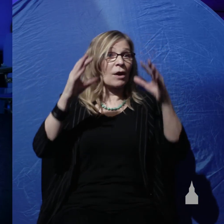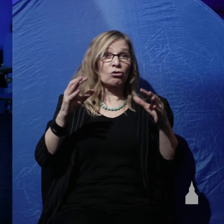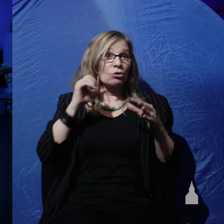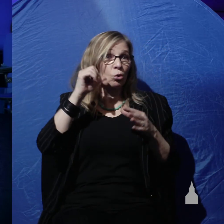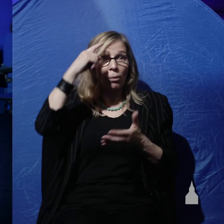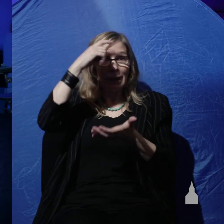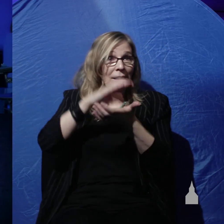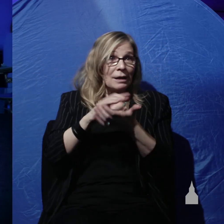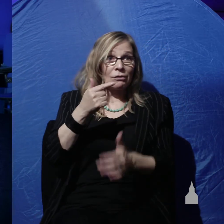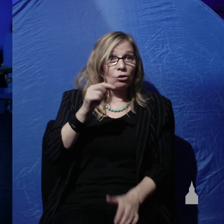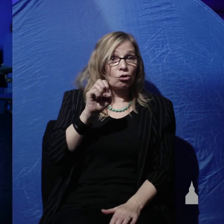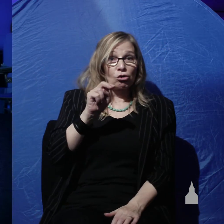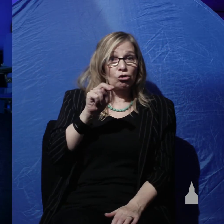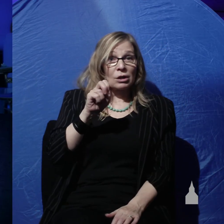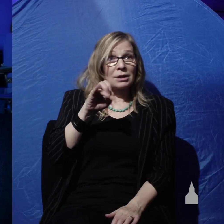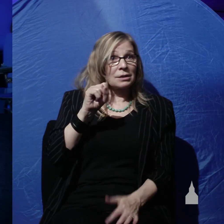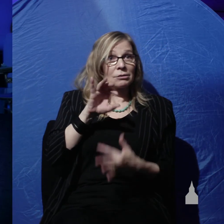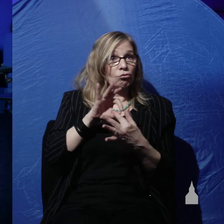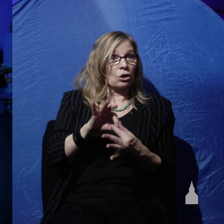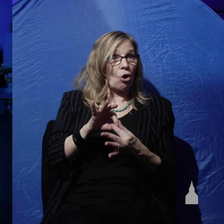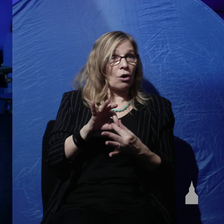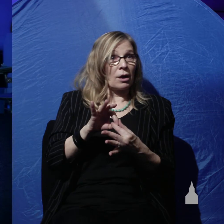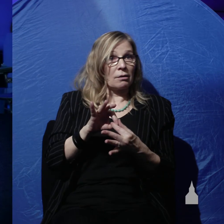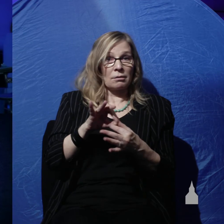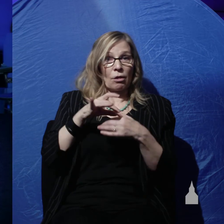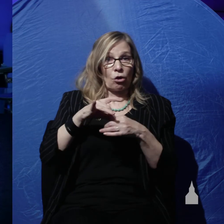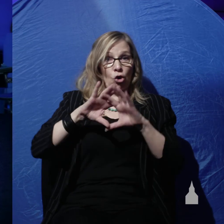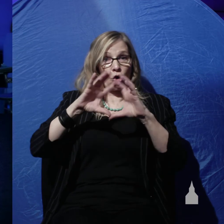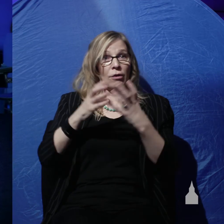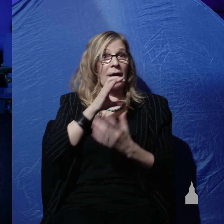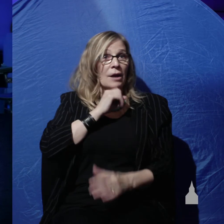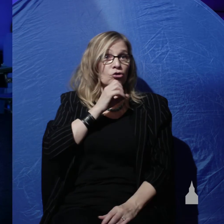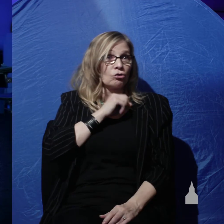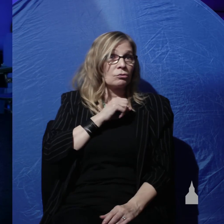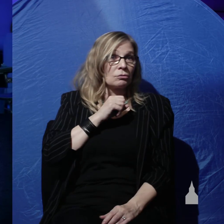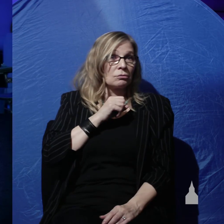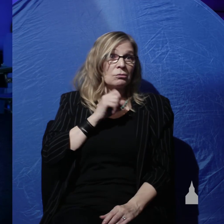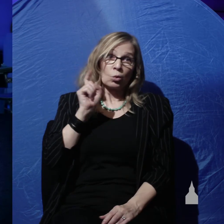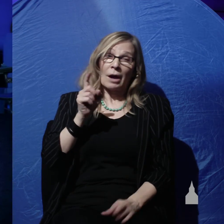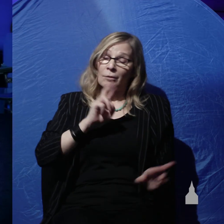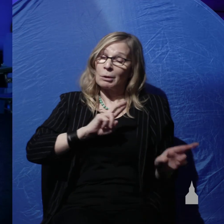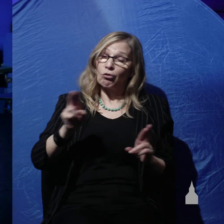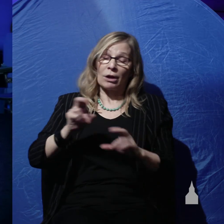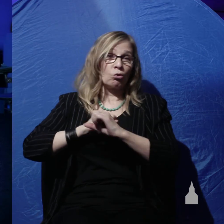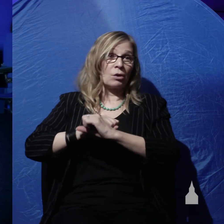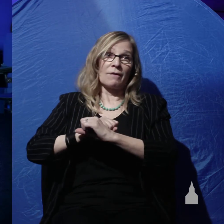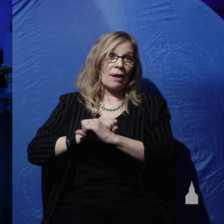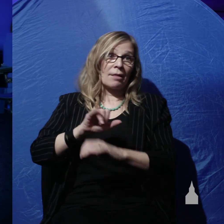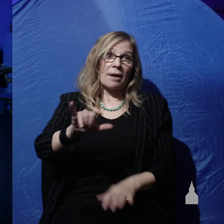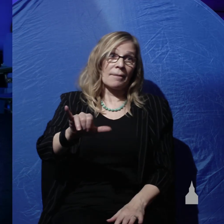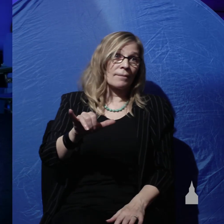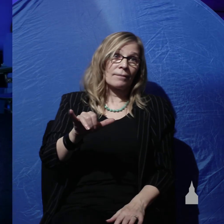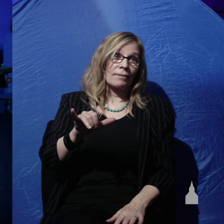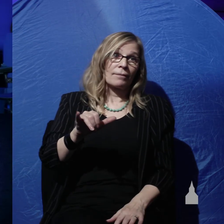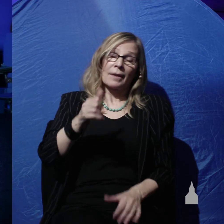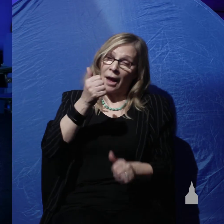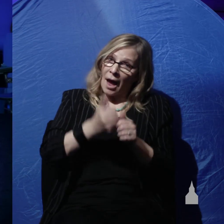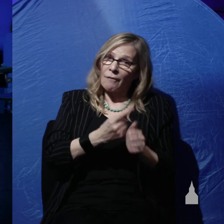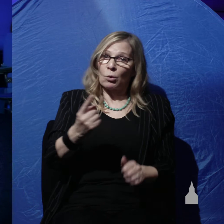regarding the age of the earth and so we need to be ready to make a defense to everyone who asks us to give an